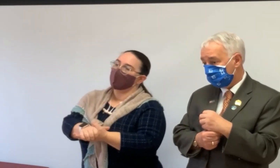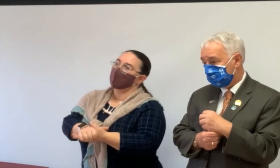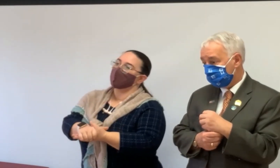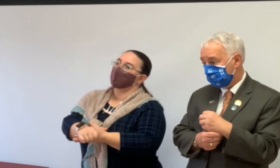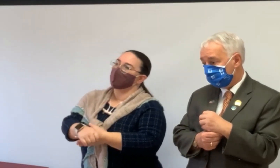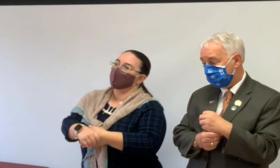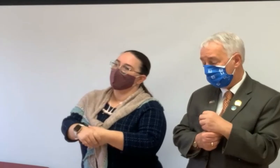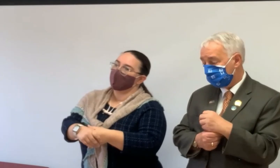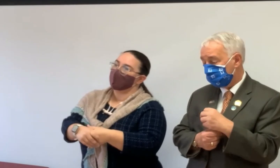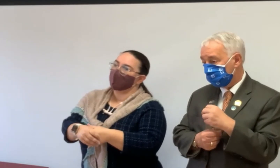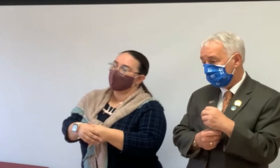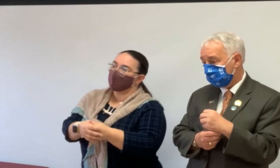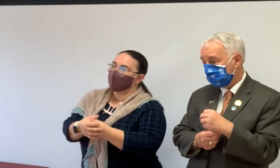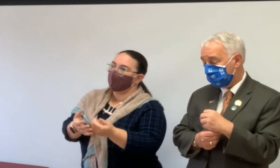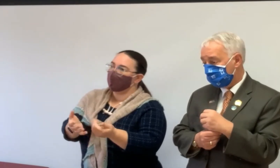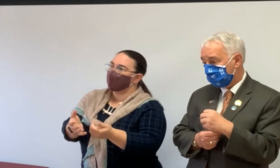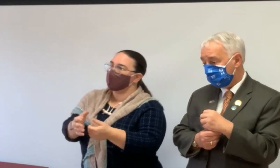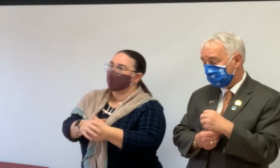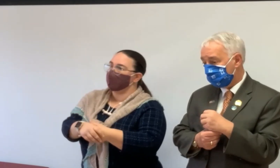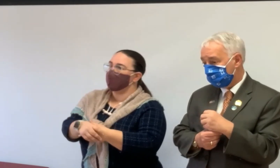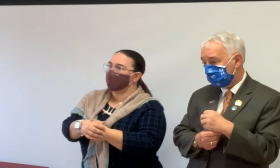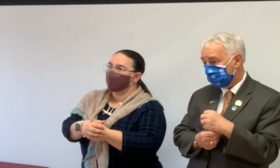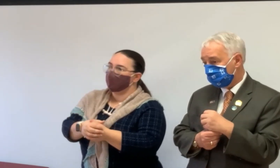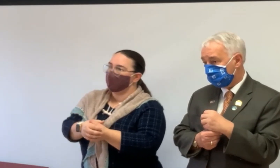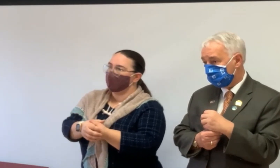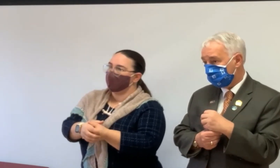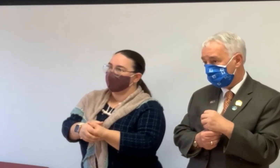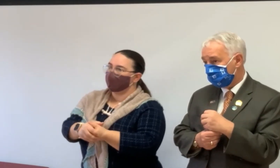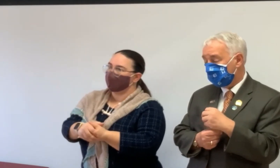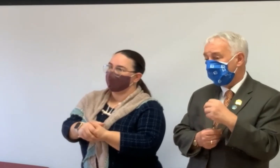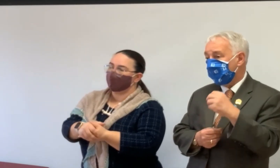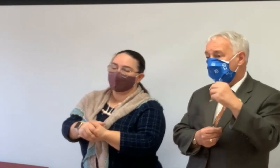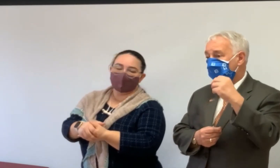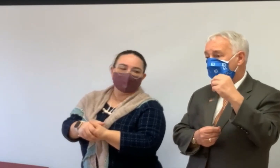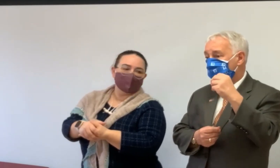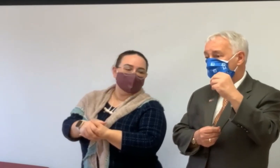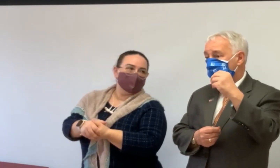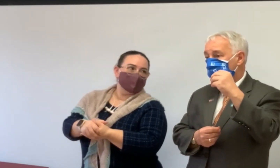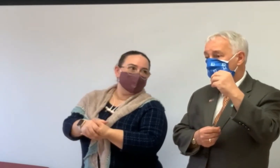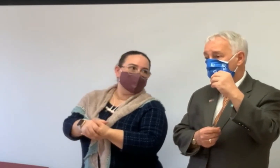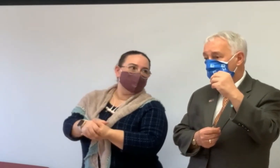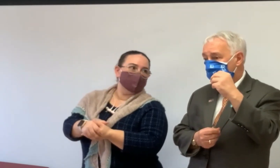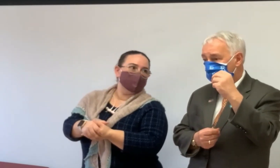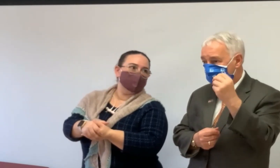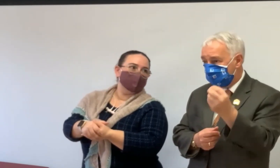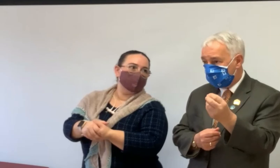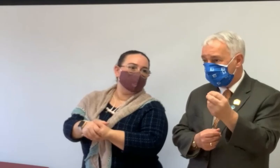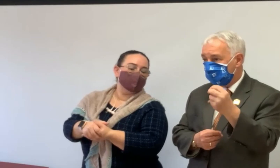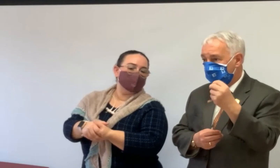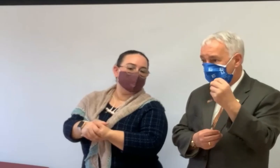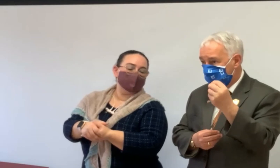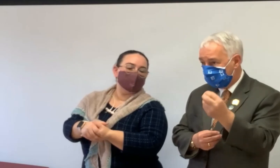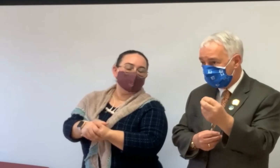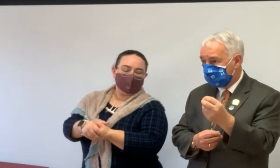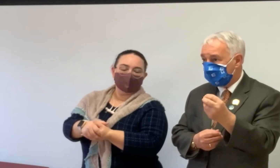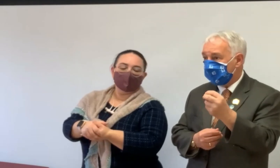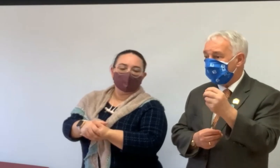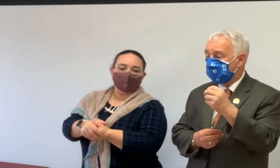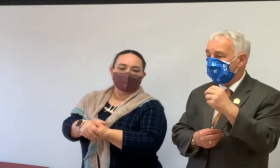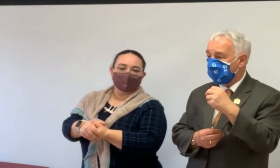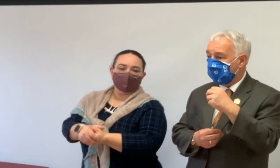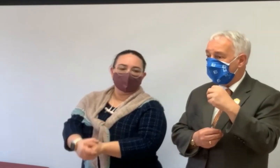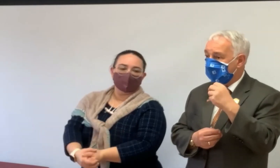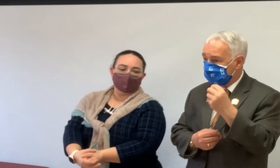control of all the decisions before that. So if it's never, if it's not right, you don't even get there. And when we become your agent,